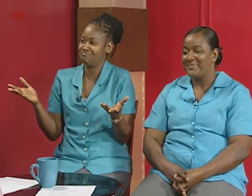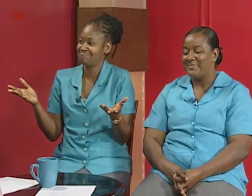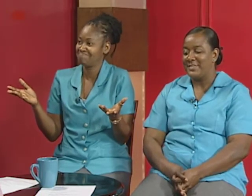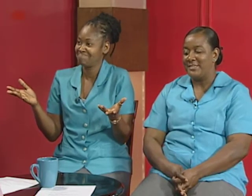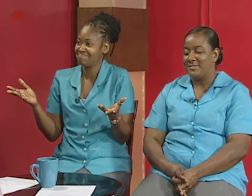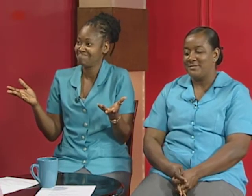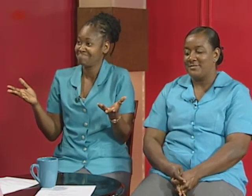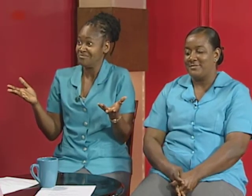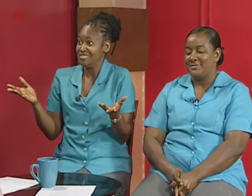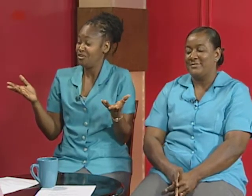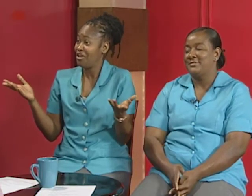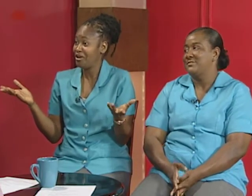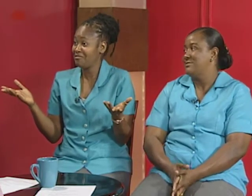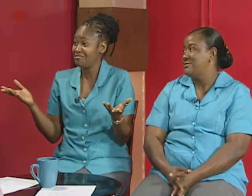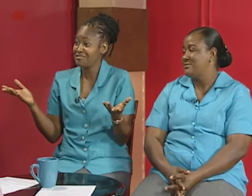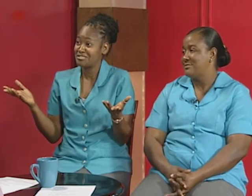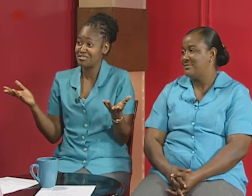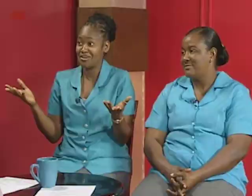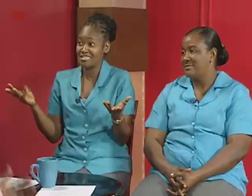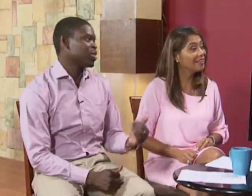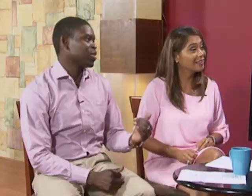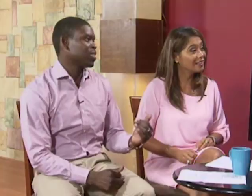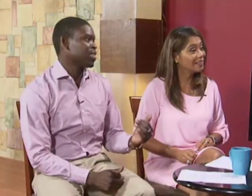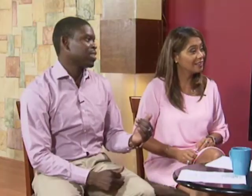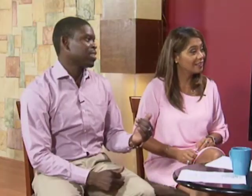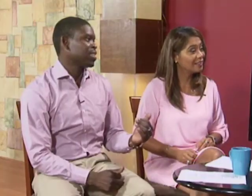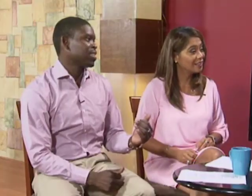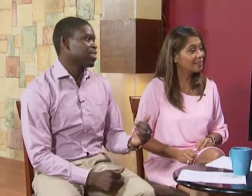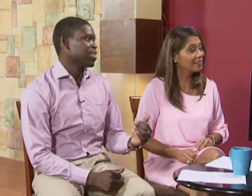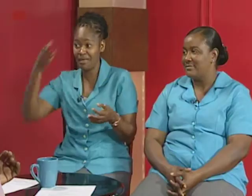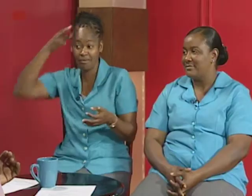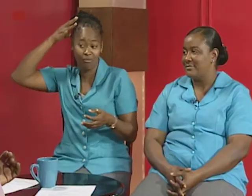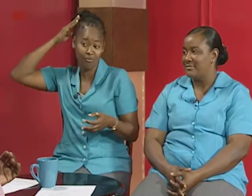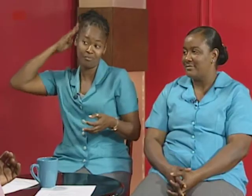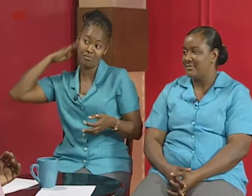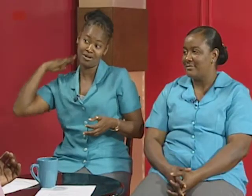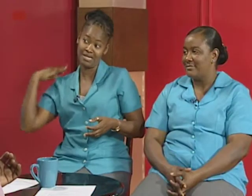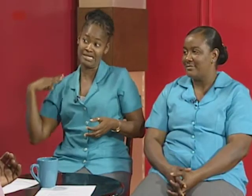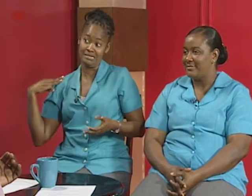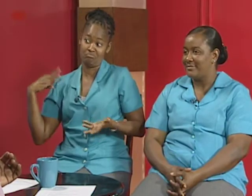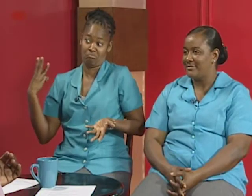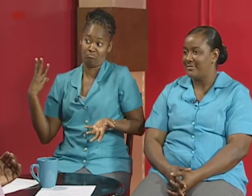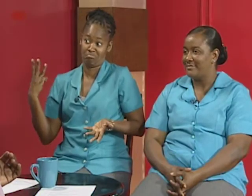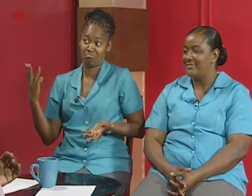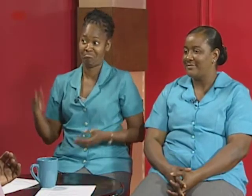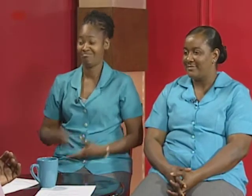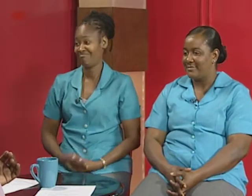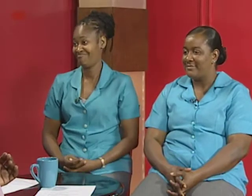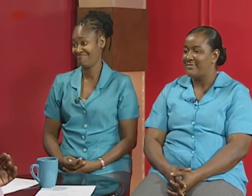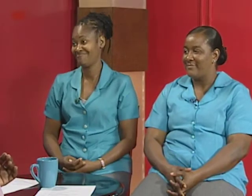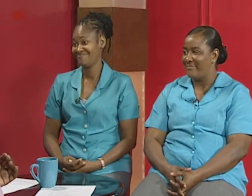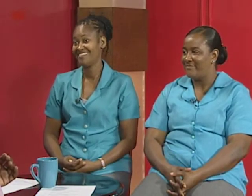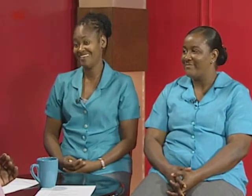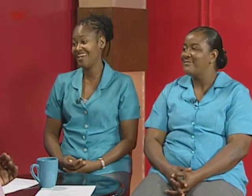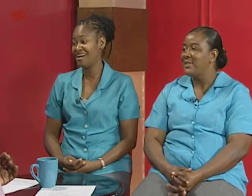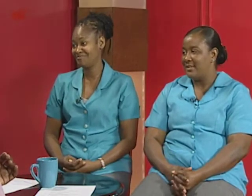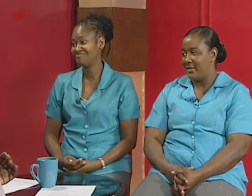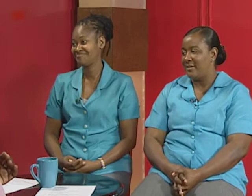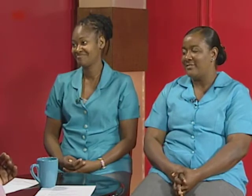yes you're here so it's m so they use m like marlene oh so that's how you make some so they wouldn't spell out your